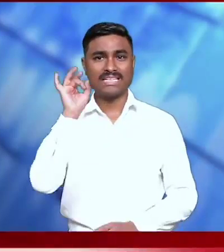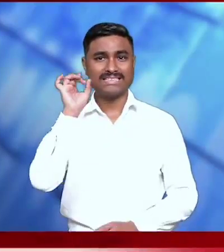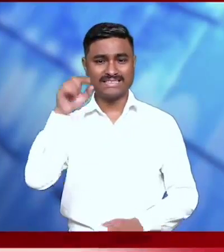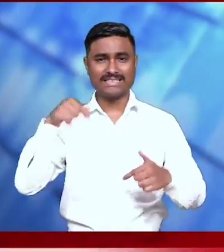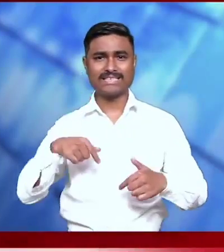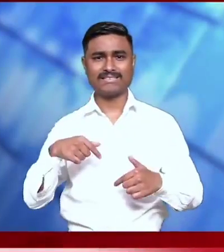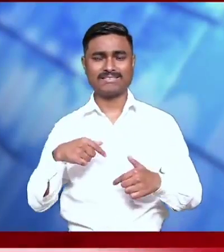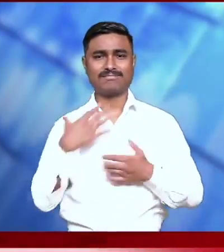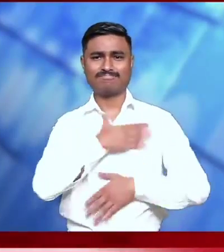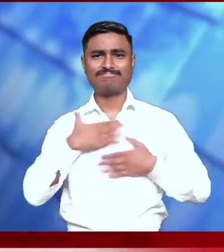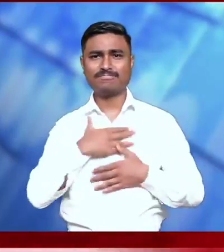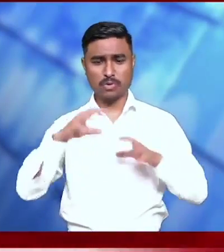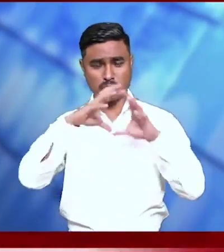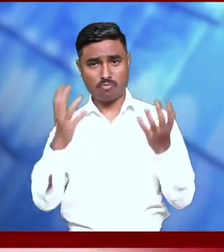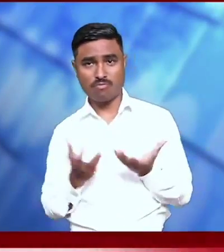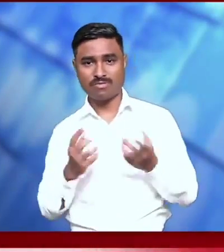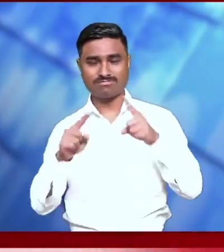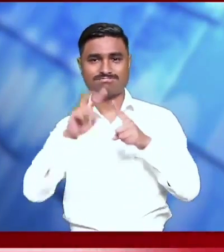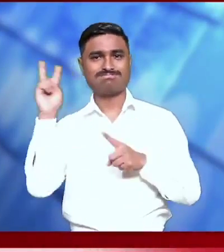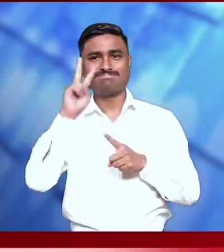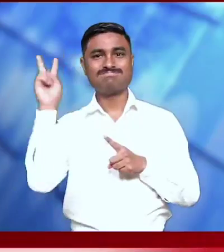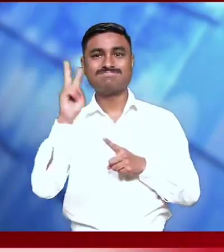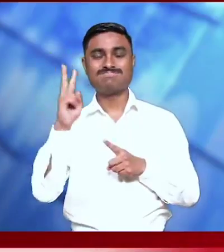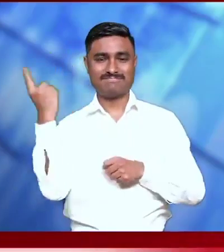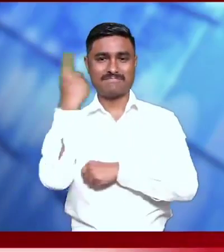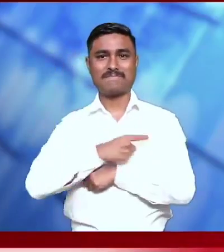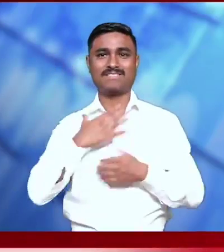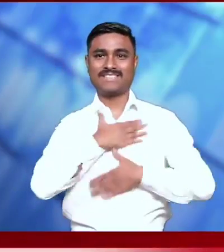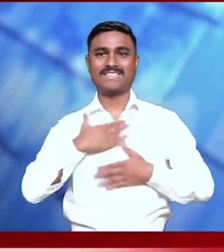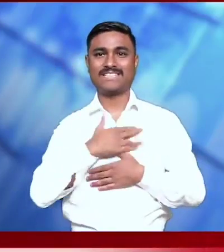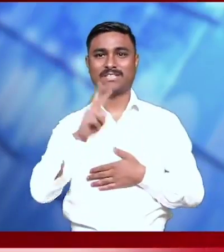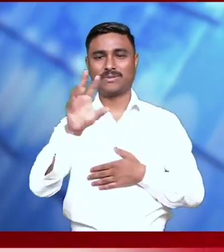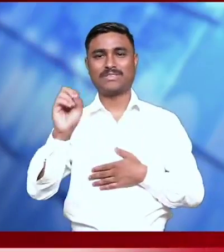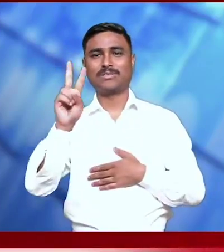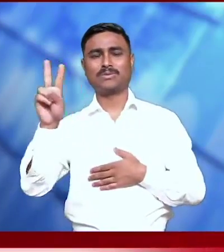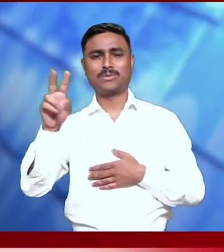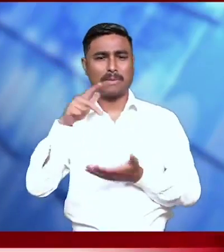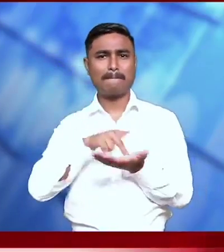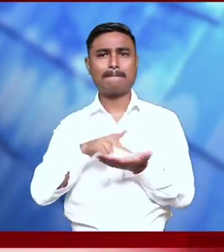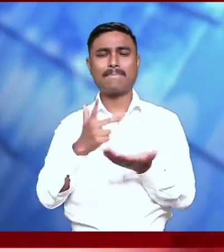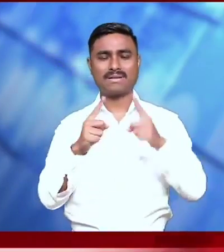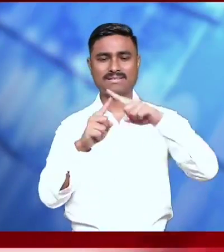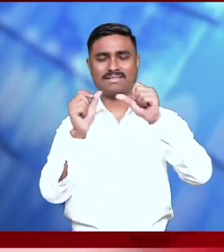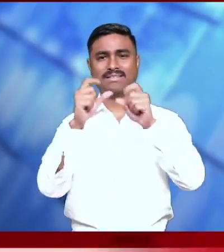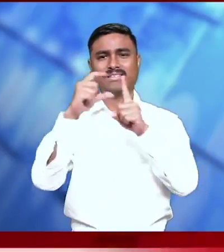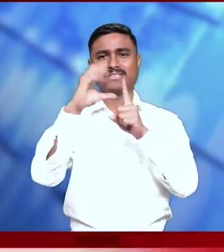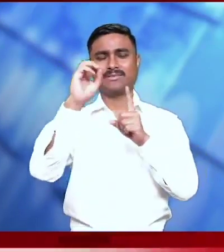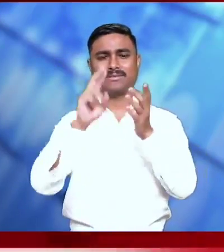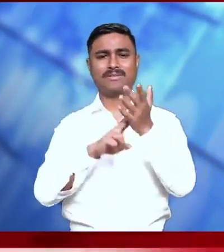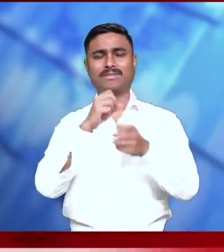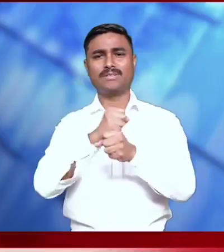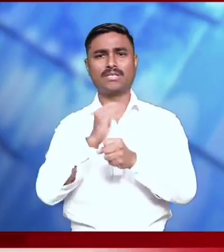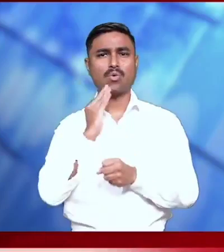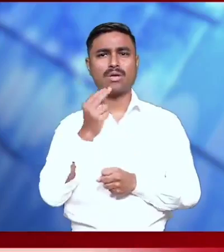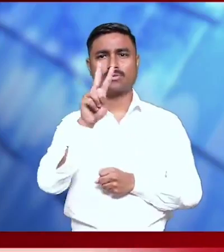Sikkim celebrated World Tourism Day 2022 with great fervour at Pariyatan Bhavan in Tadong on